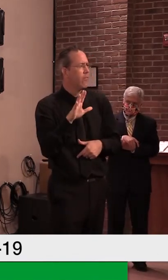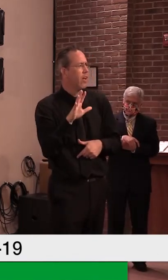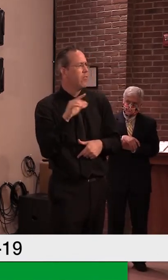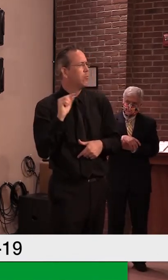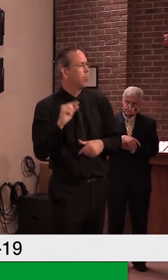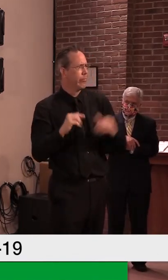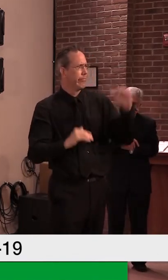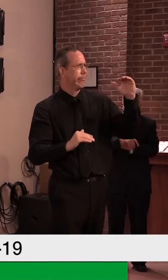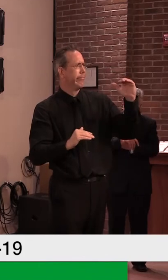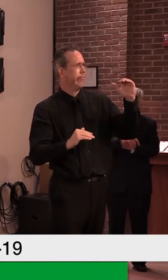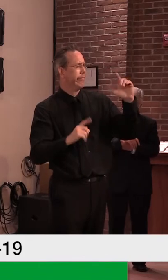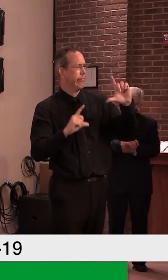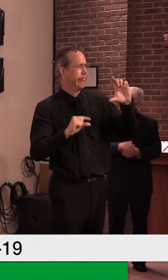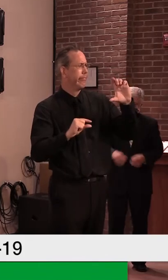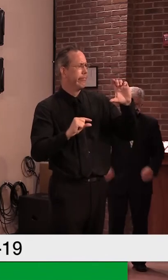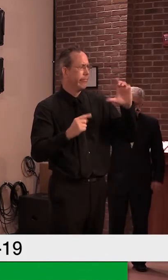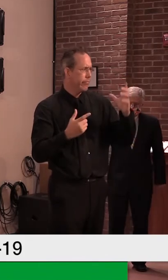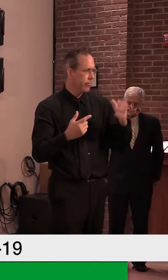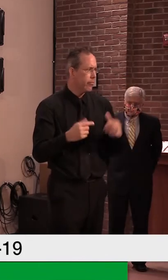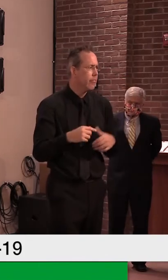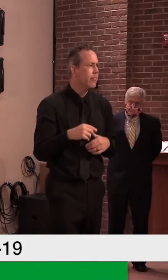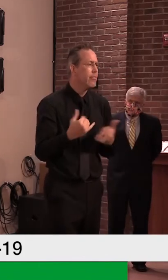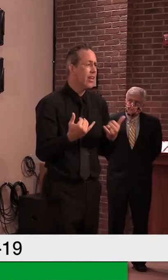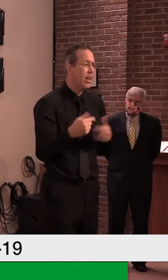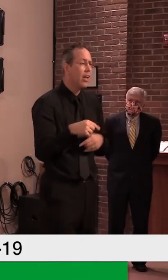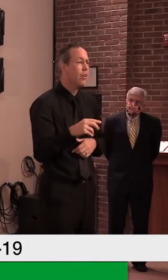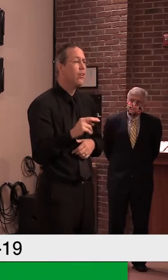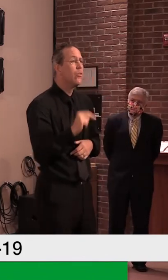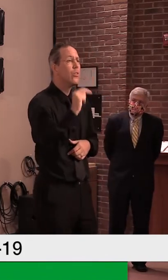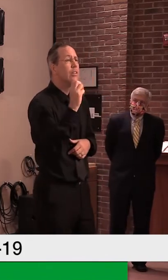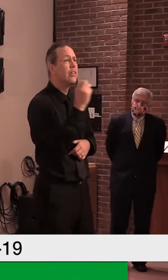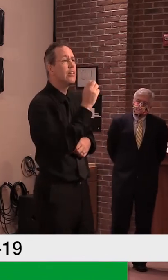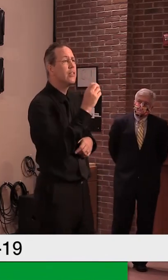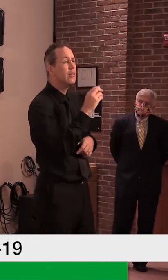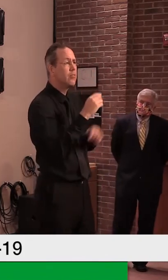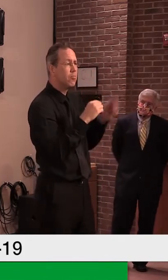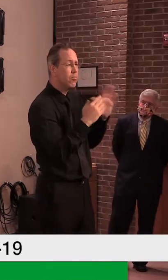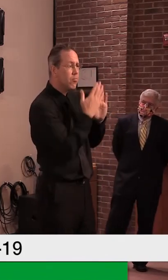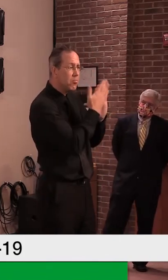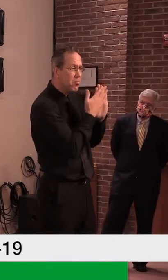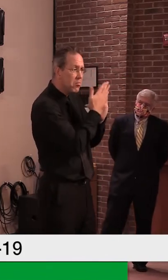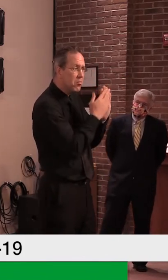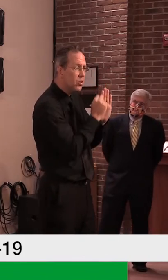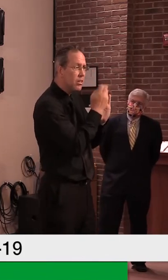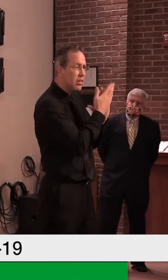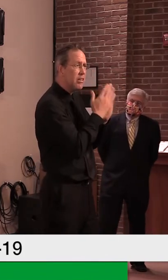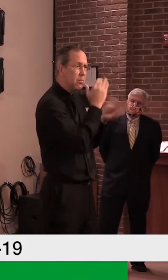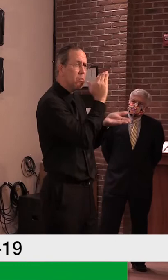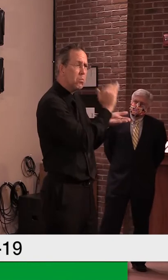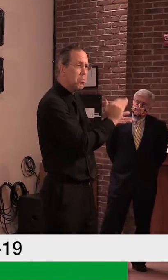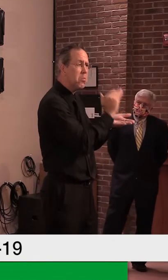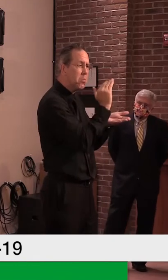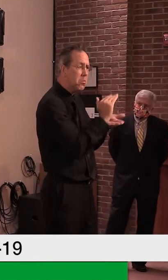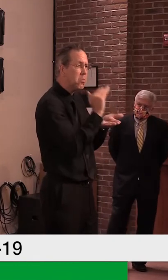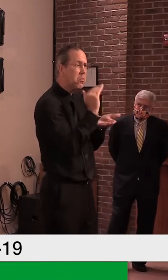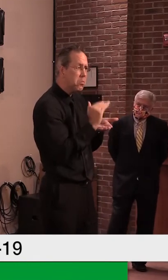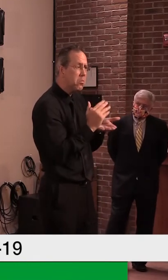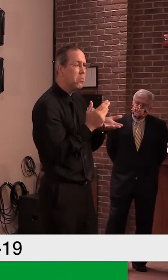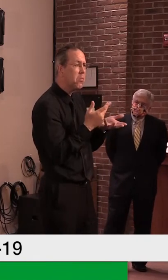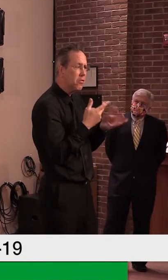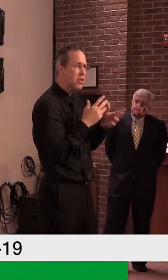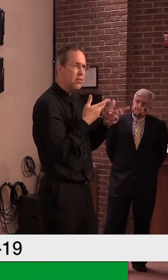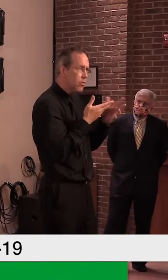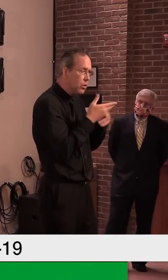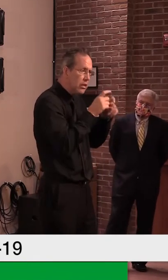respite from what the rest of the country is experiencing, because we kind of were there first. Um, so 22 percent